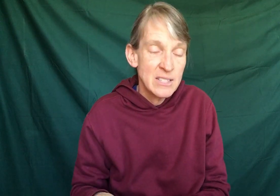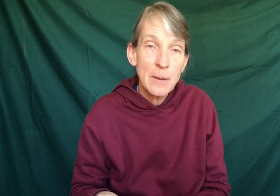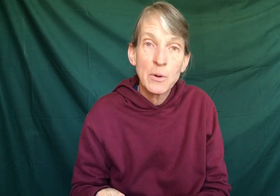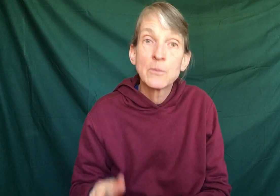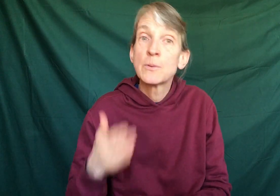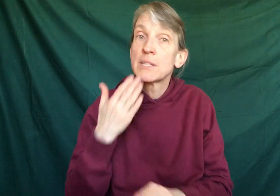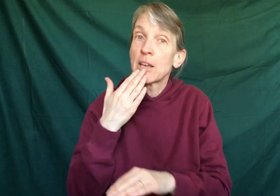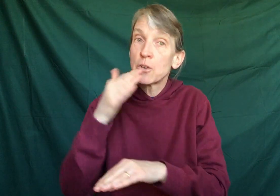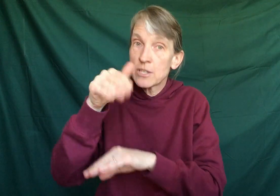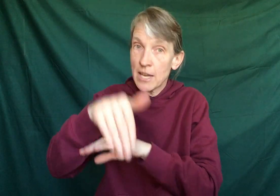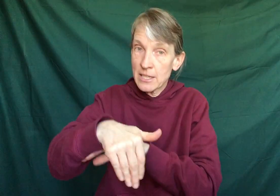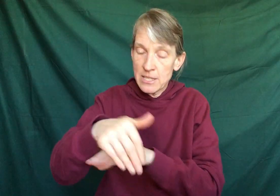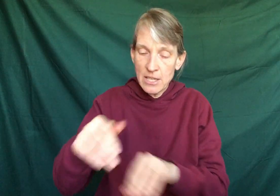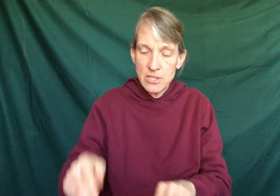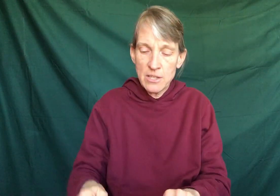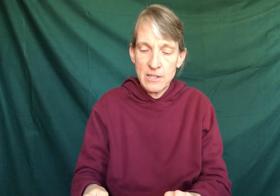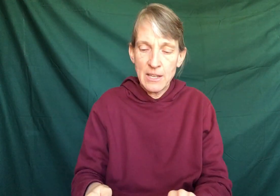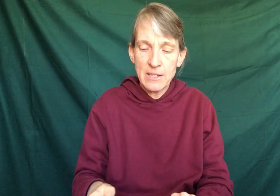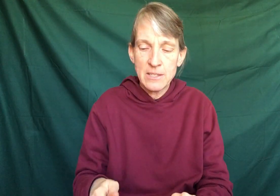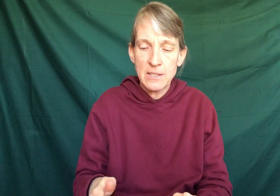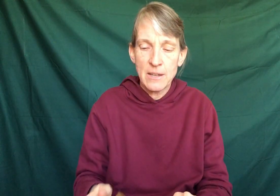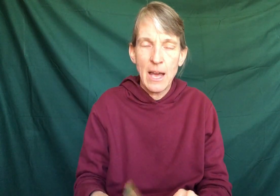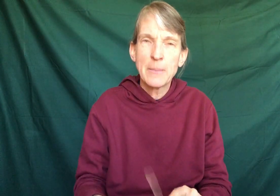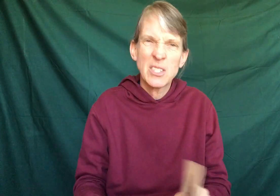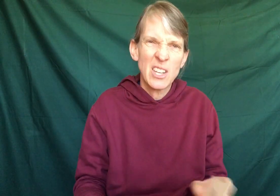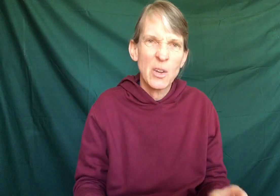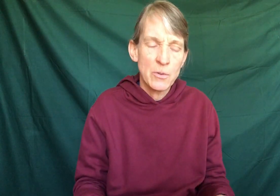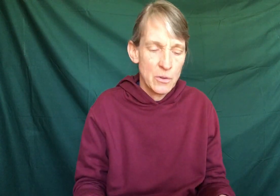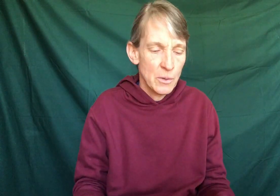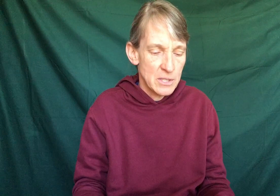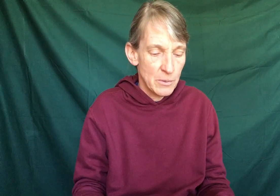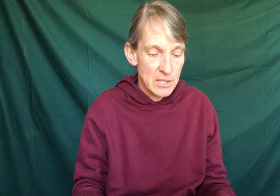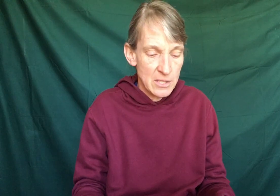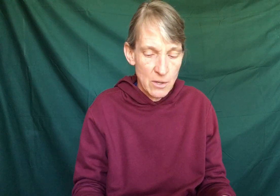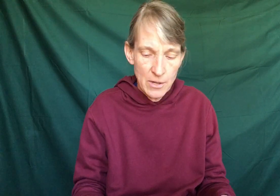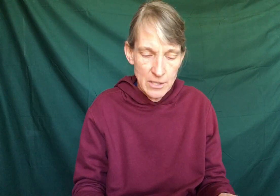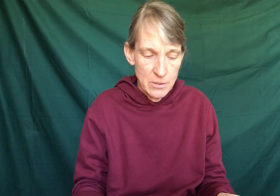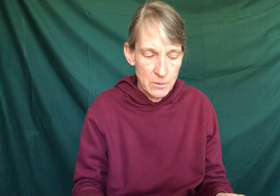the same rooms. We say goodnight to each of the things. I'm just going to go through the ones that we didn't already do.